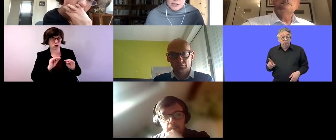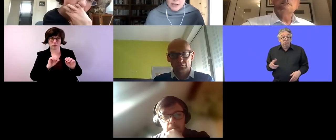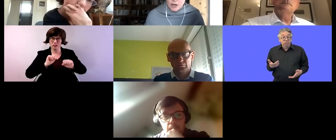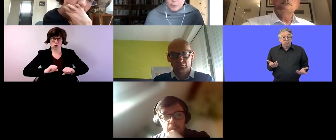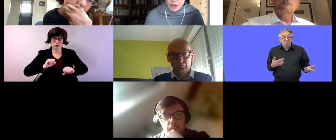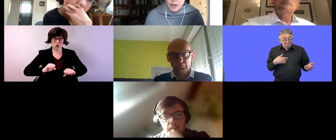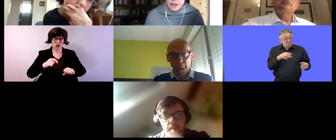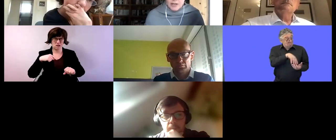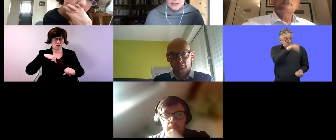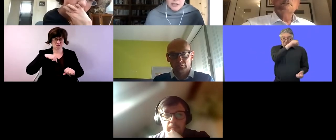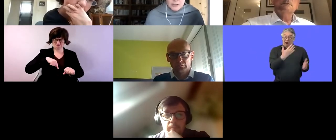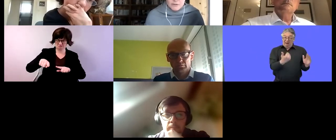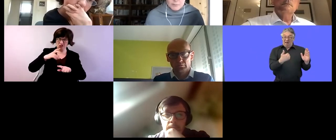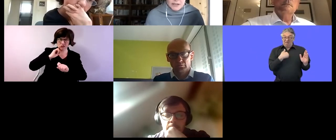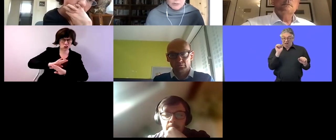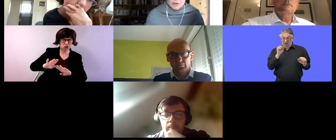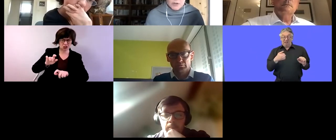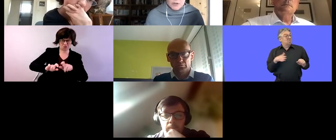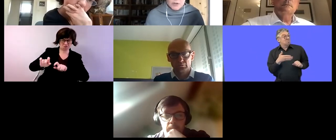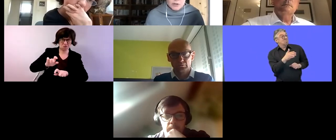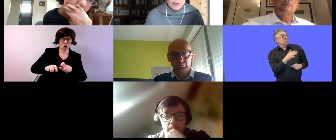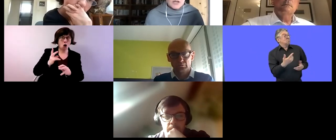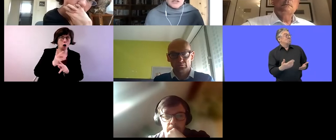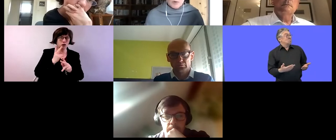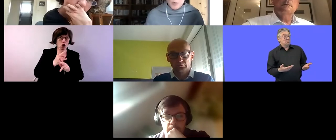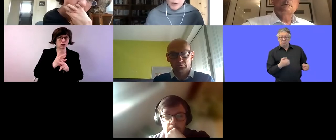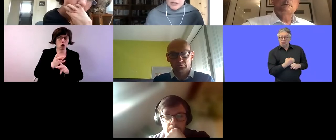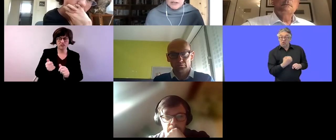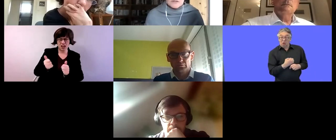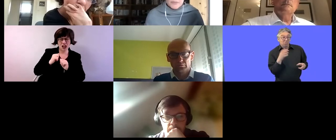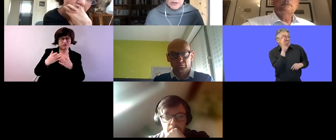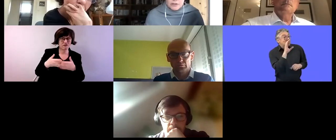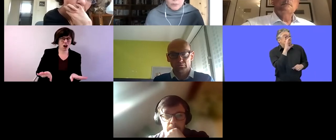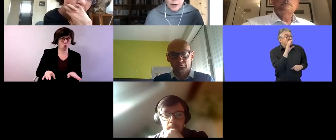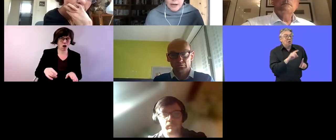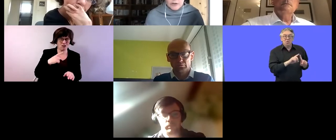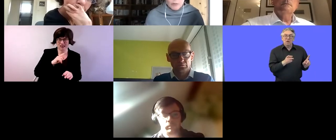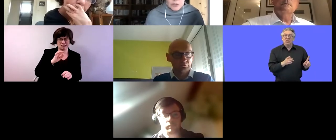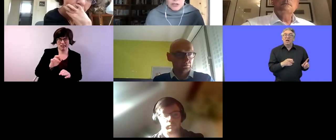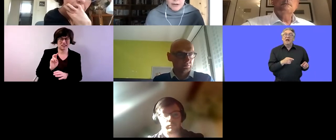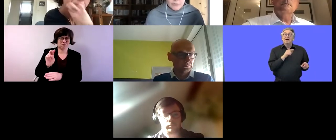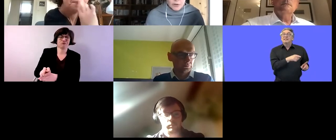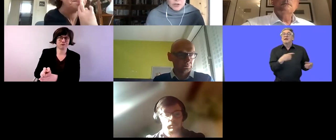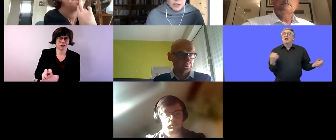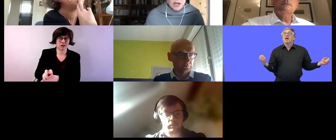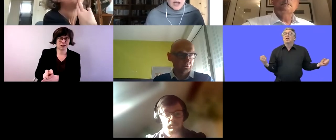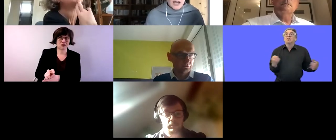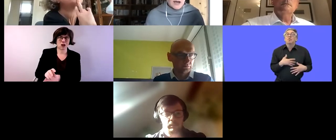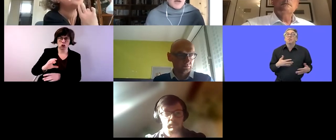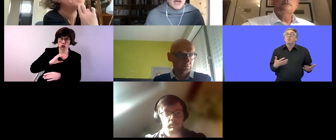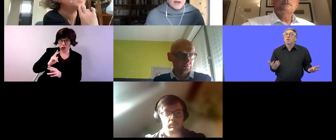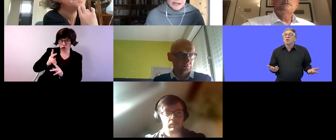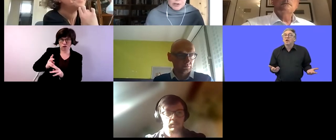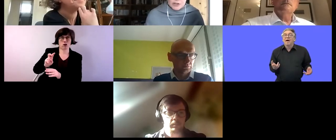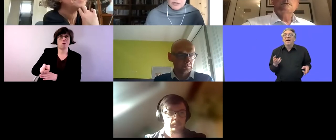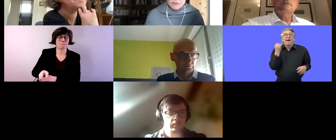they didn't take up a day service place when it was offered to them they were worried that if something didn't work out they wouldn't have the funding uh